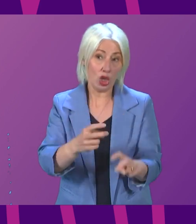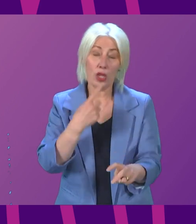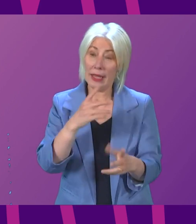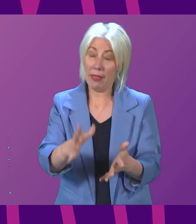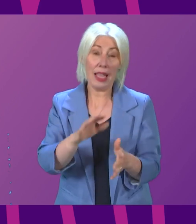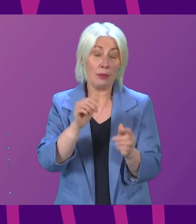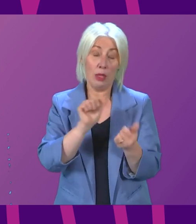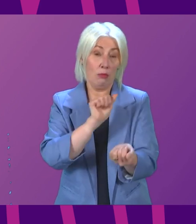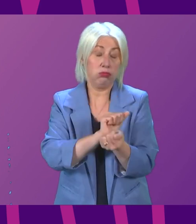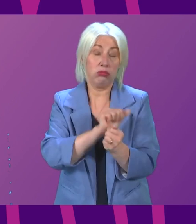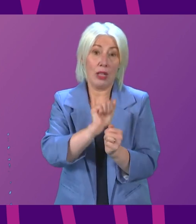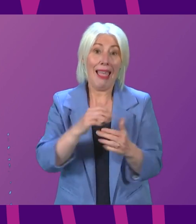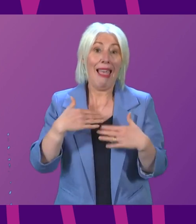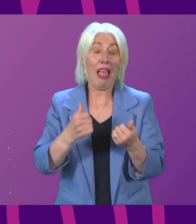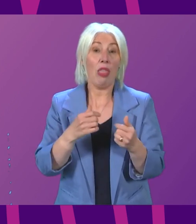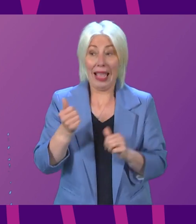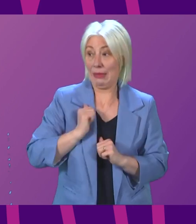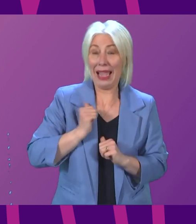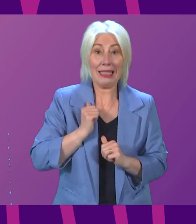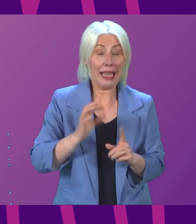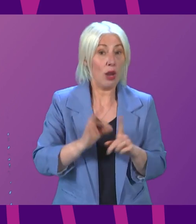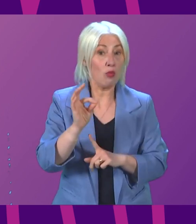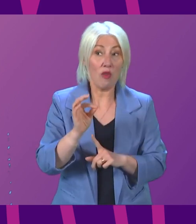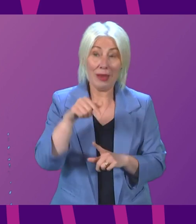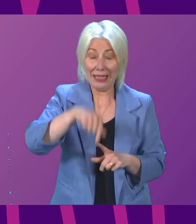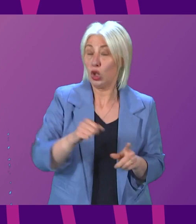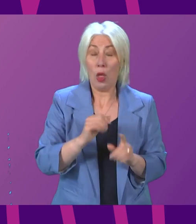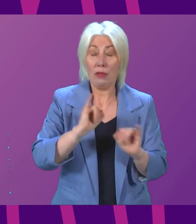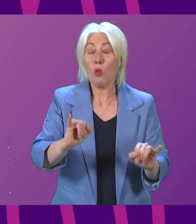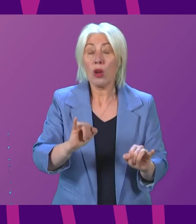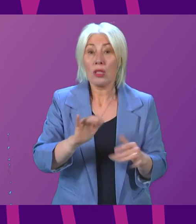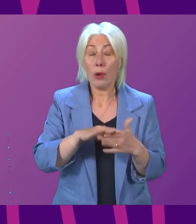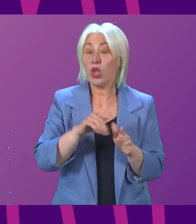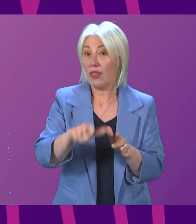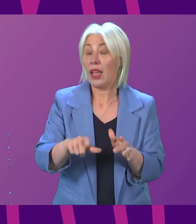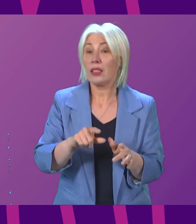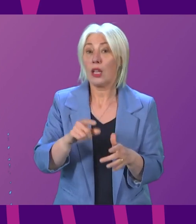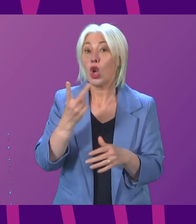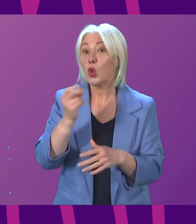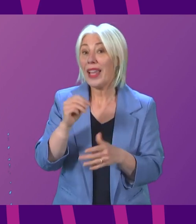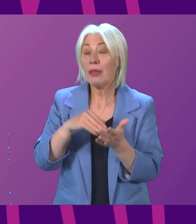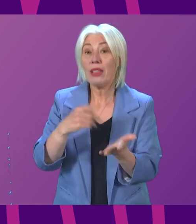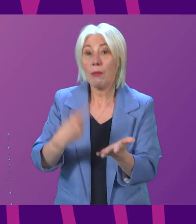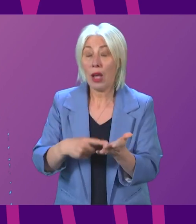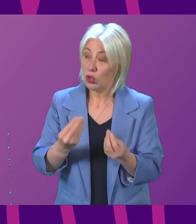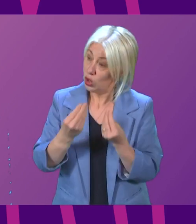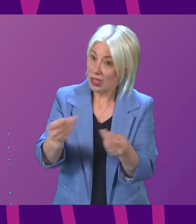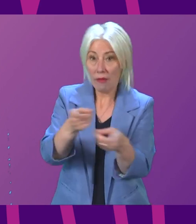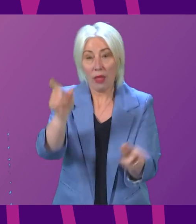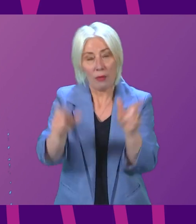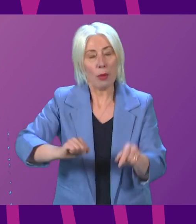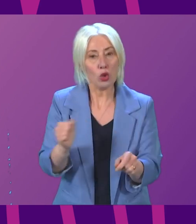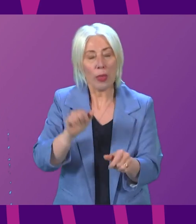life expectancy in Scotland and across the UK. So yes, I do think £20 million to give Scotland the choice